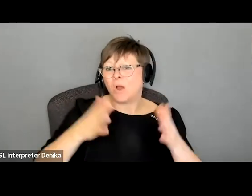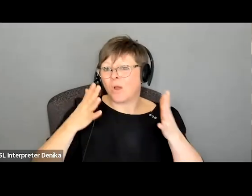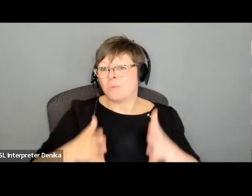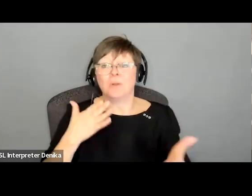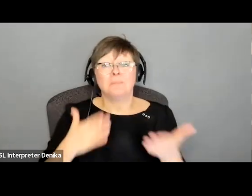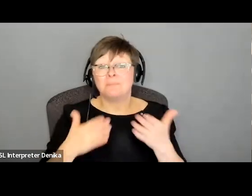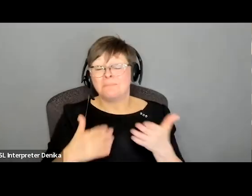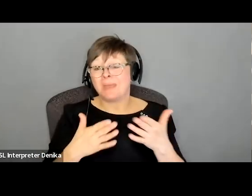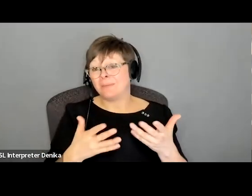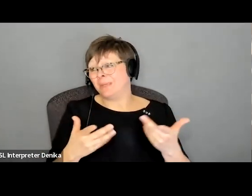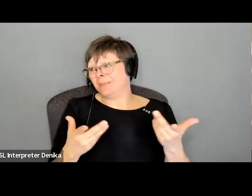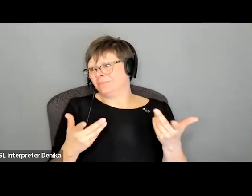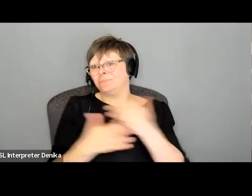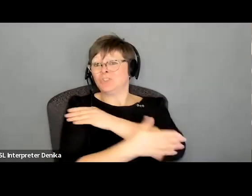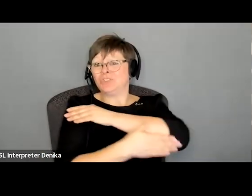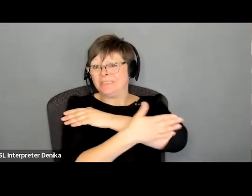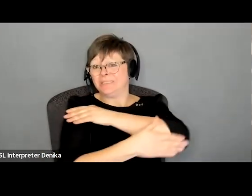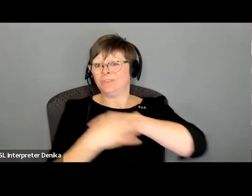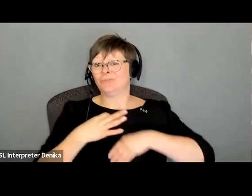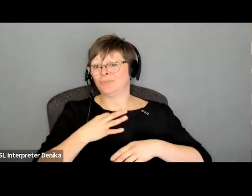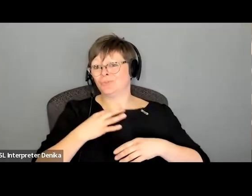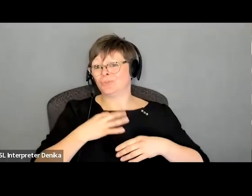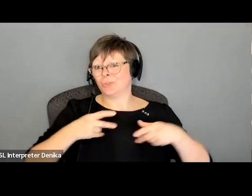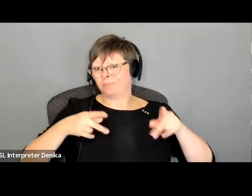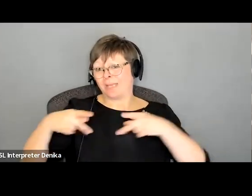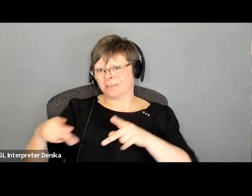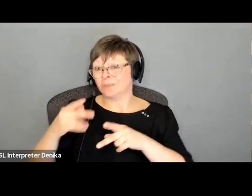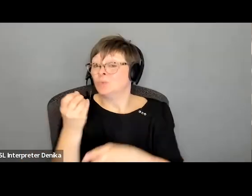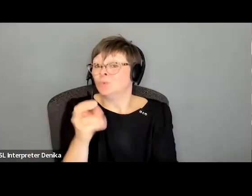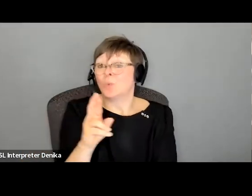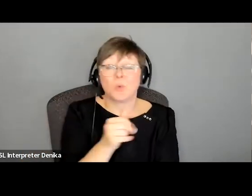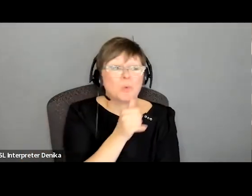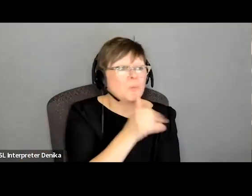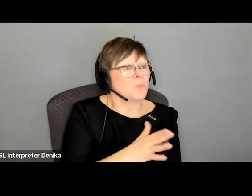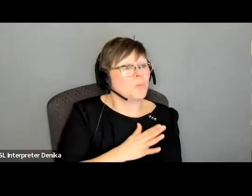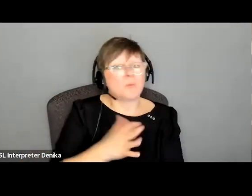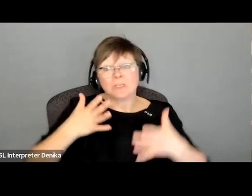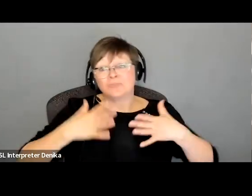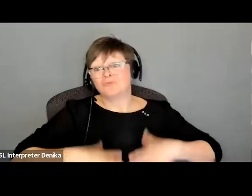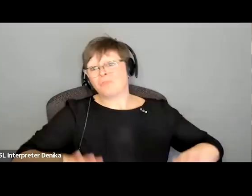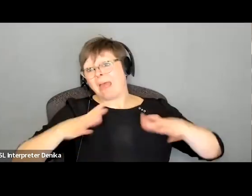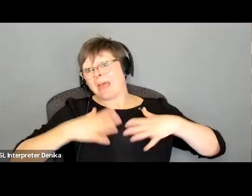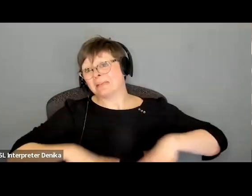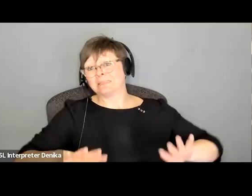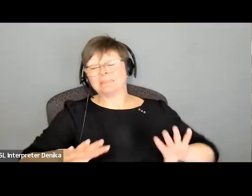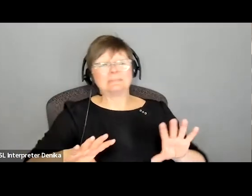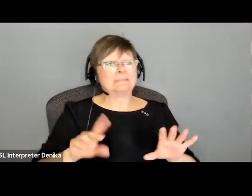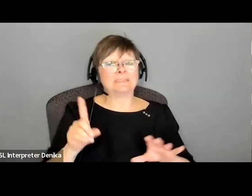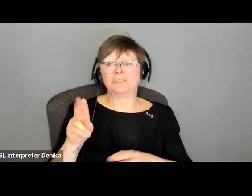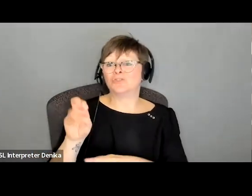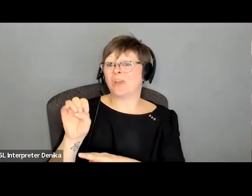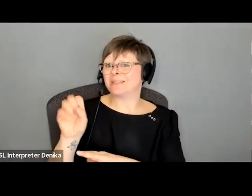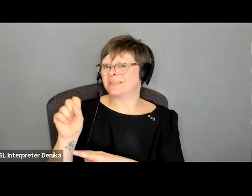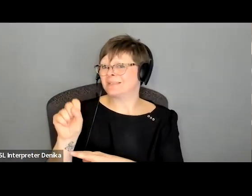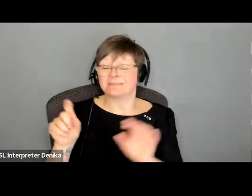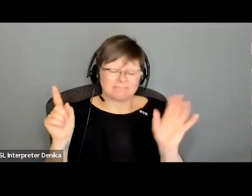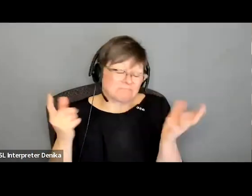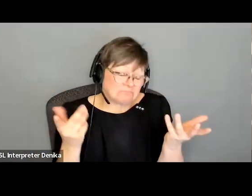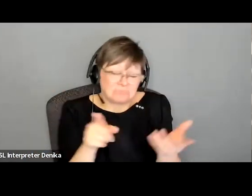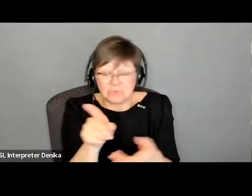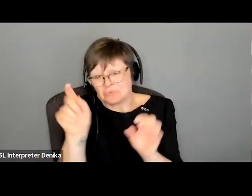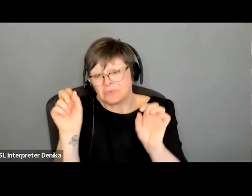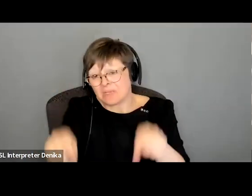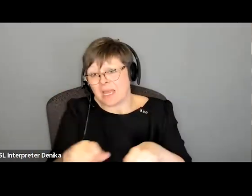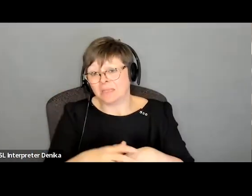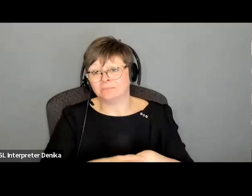right or if you're playing the type of part it's a woman who would wear a dress then if you're comfortable wearing a dress wear a draft dress i would say